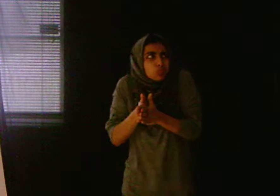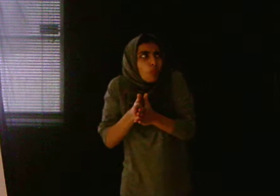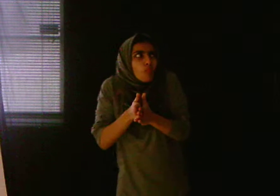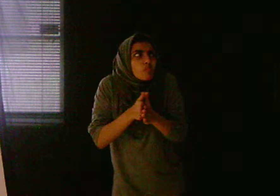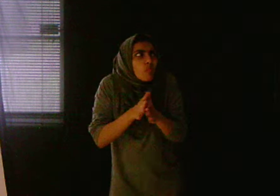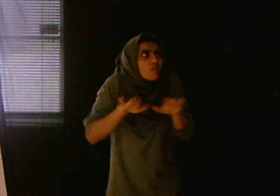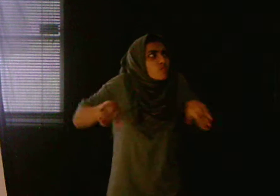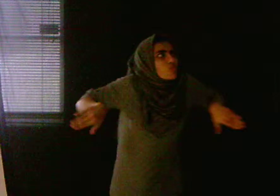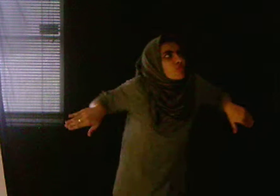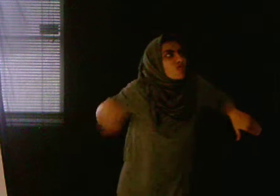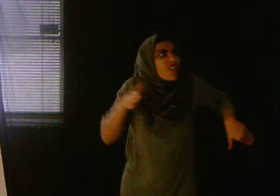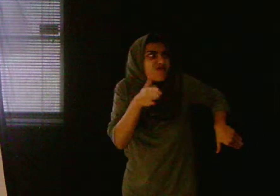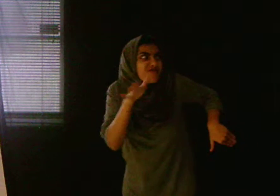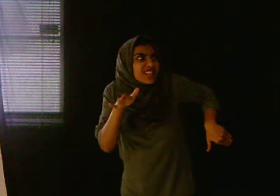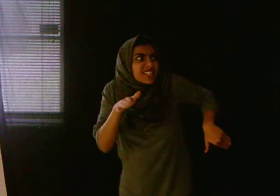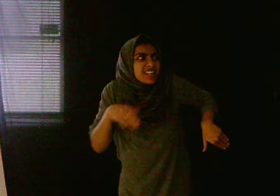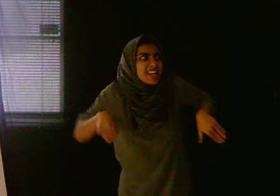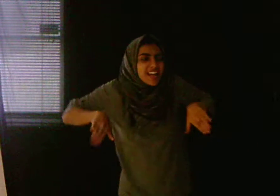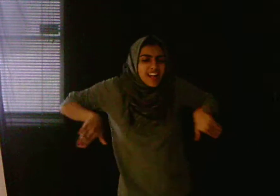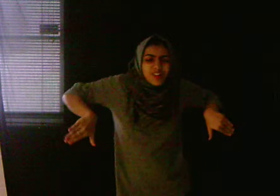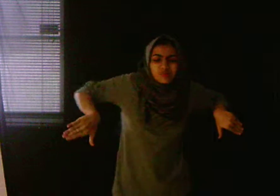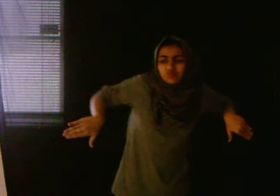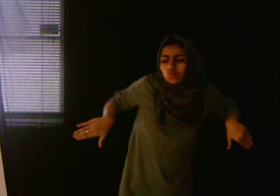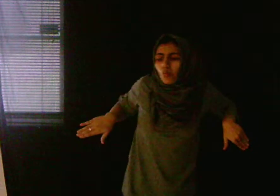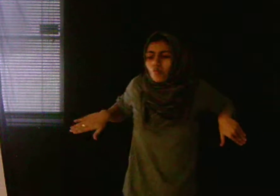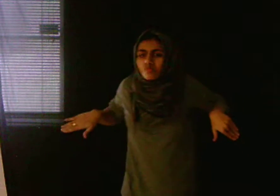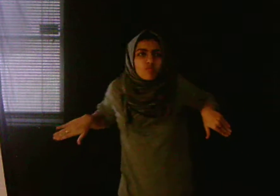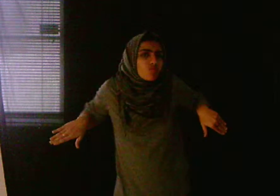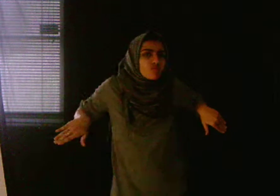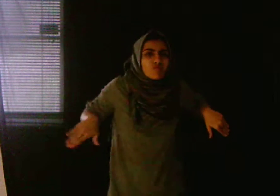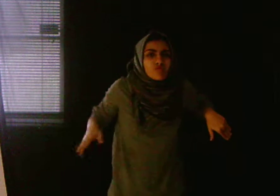in a trout stream. And I will swim away.